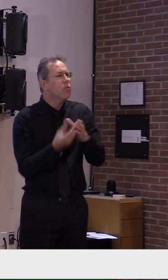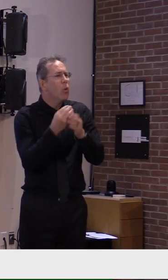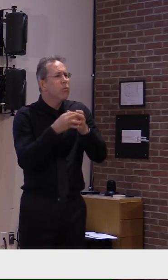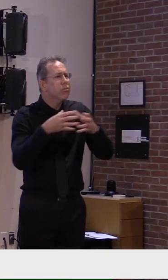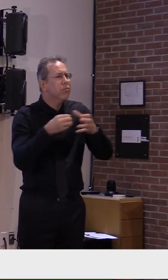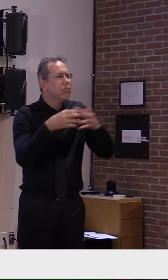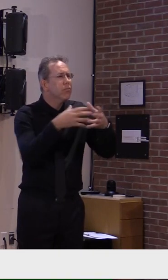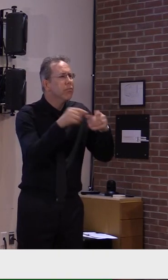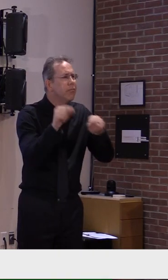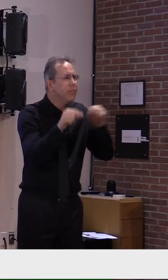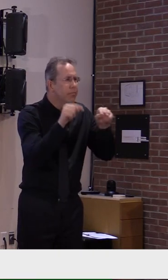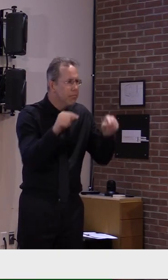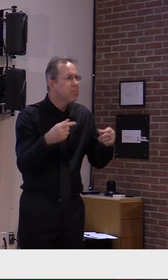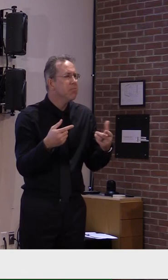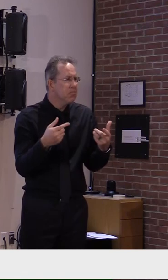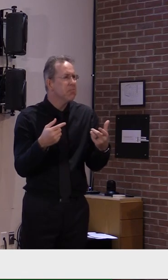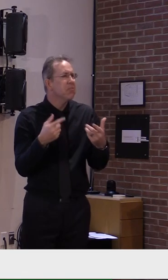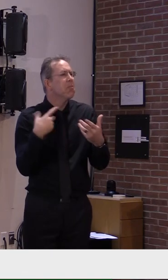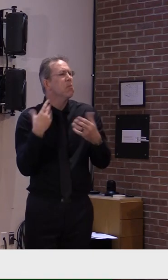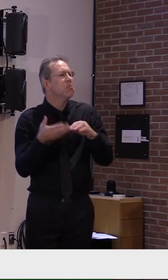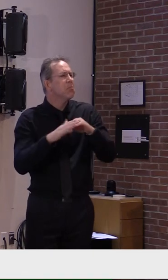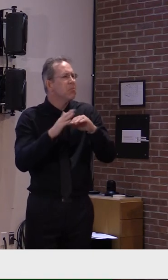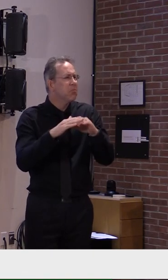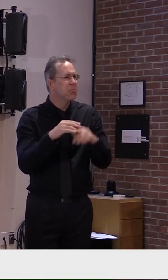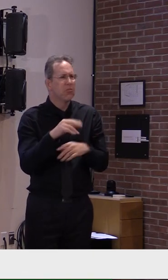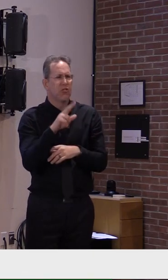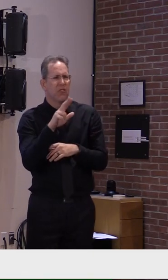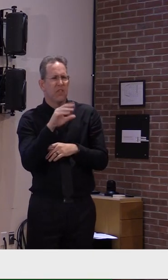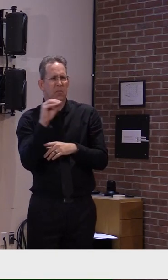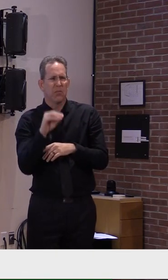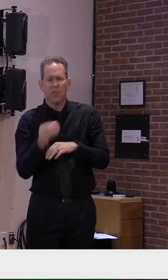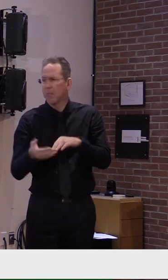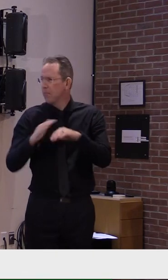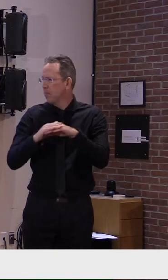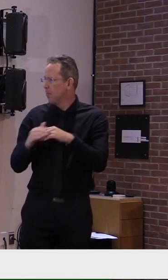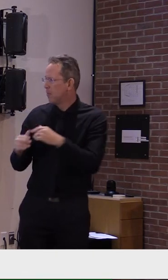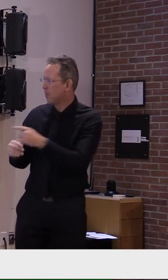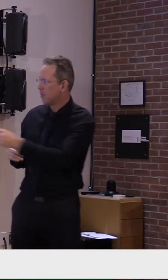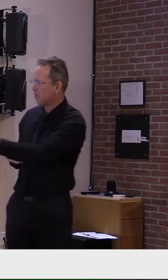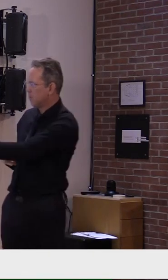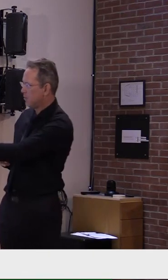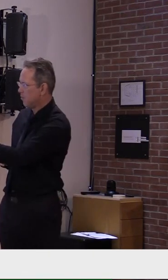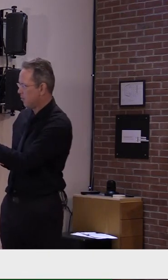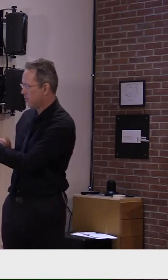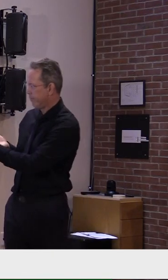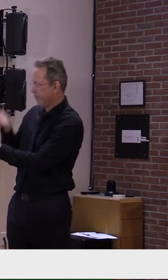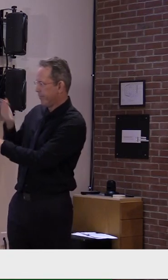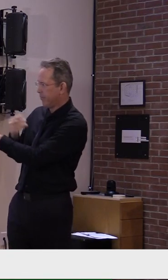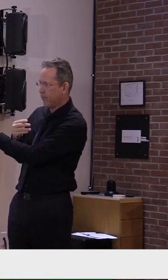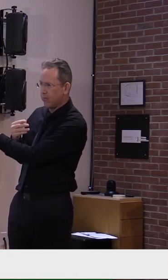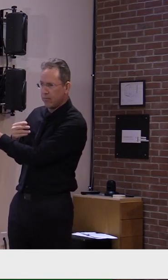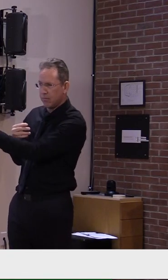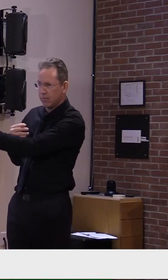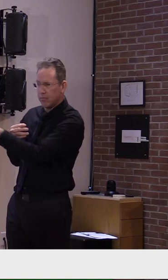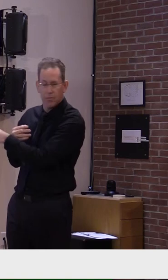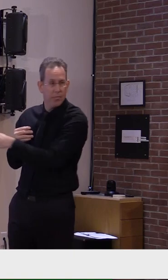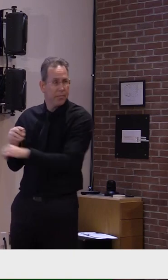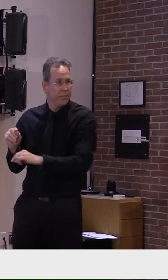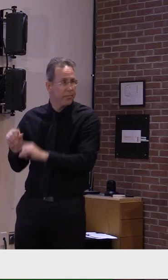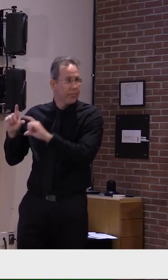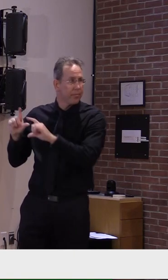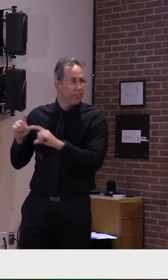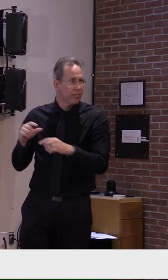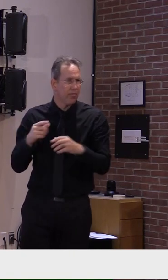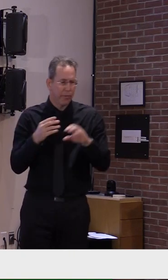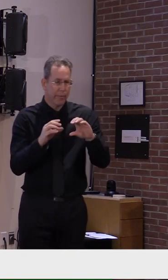over 45% week over week, adding about 25,000 cases in addition to the cases we had last week. Last week, we